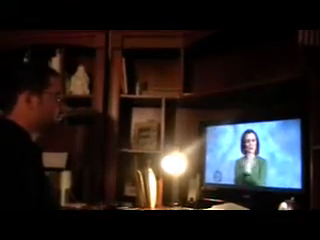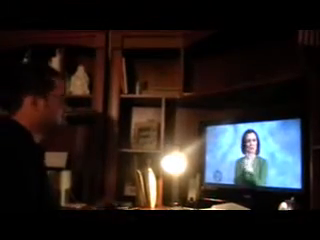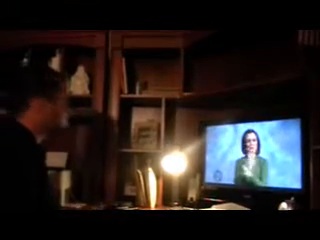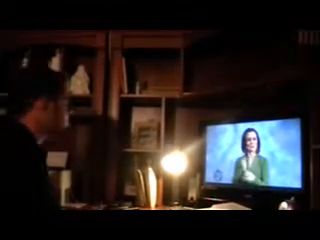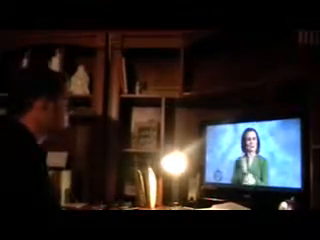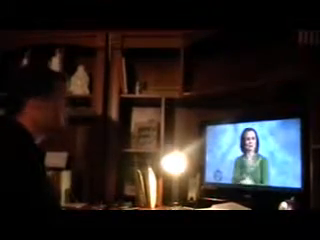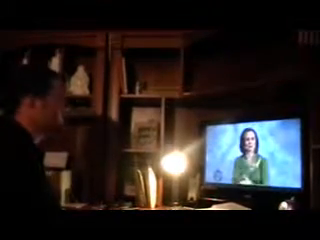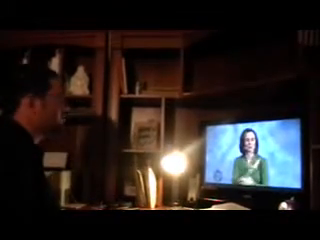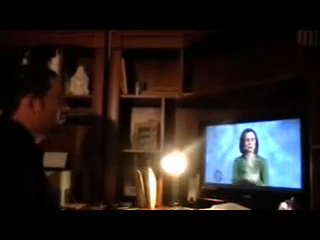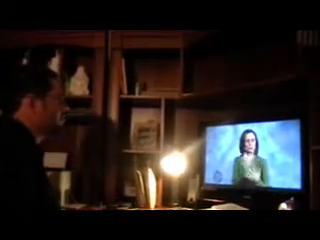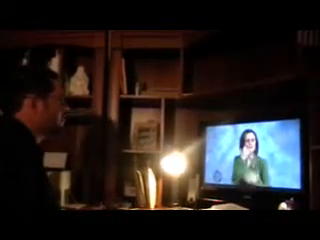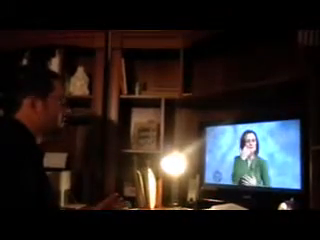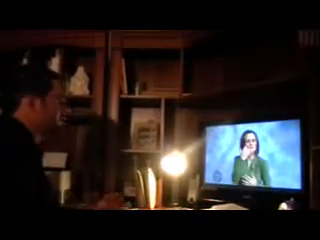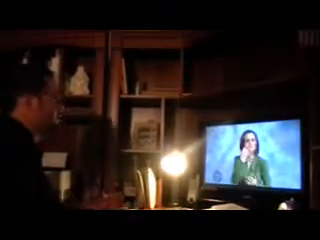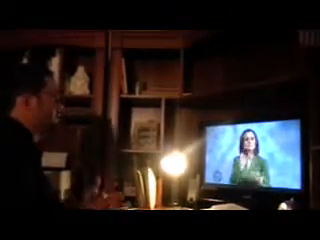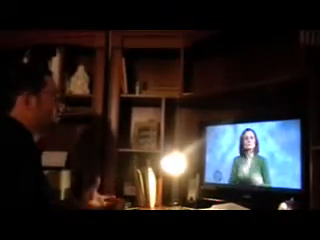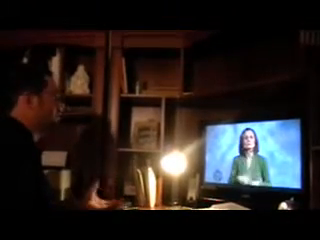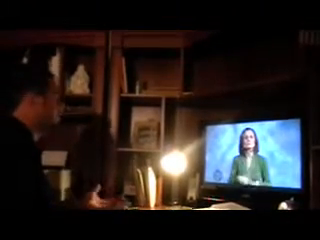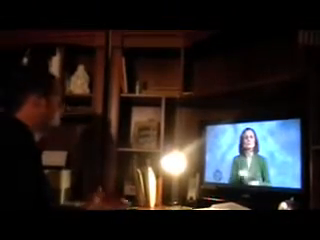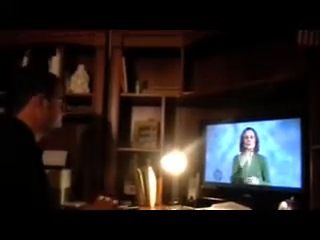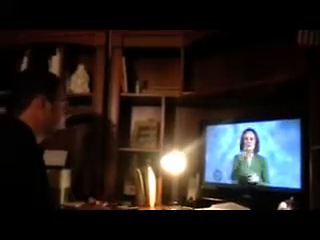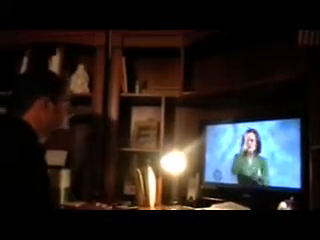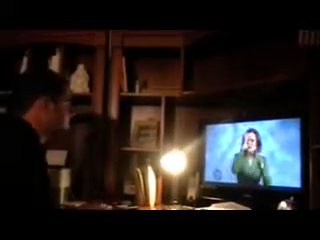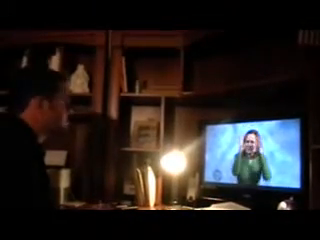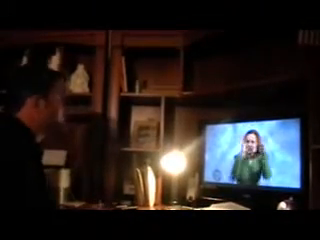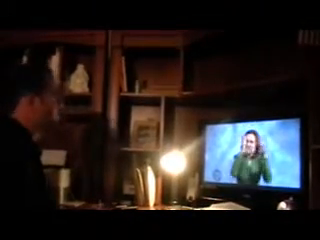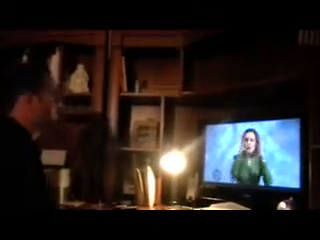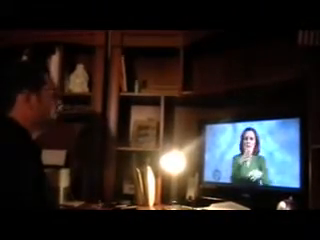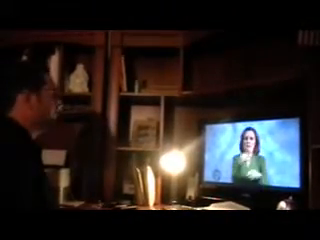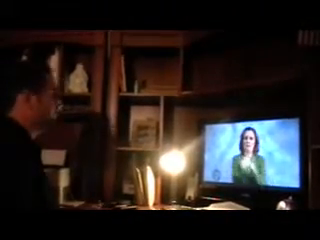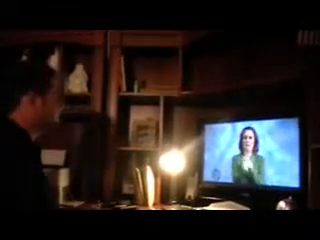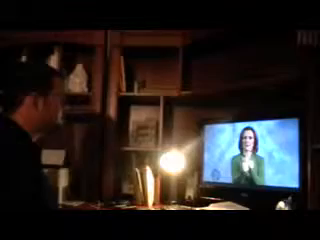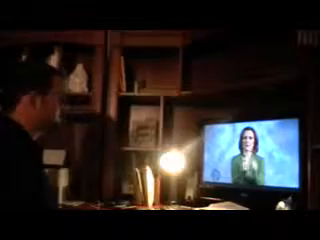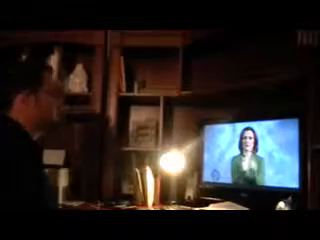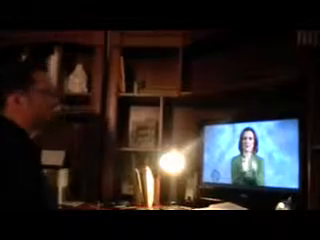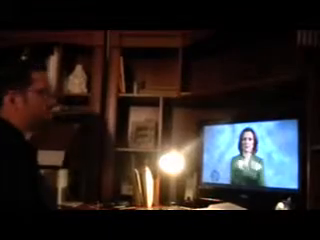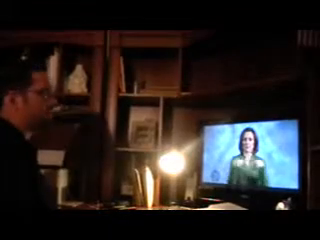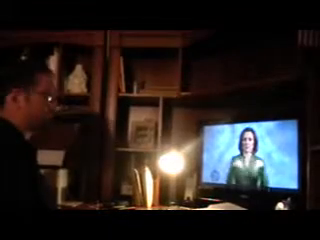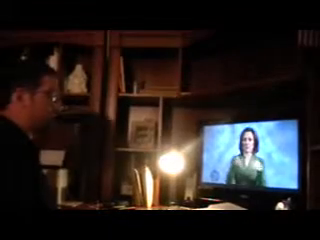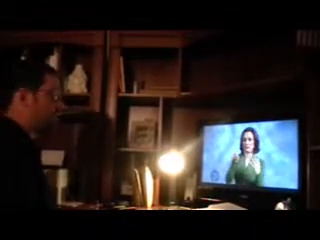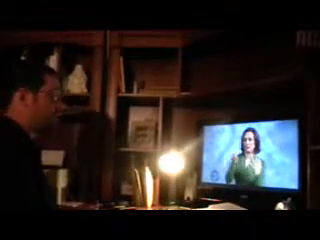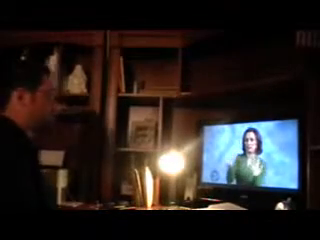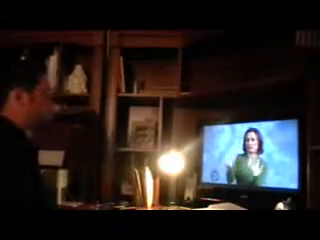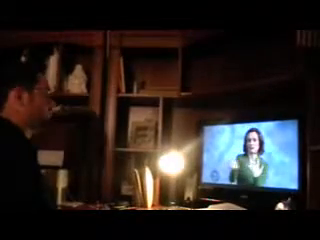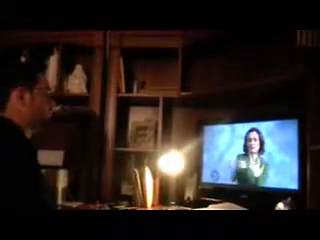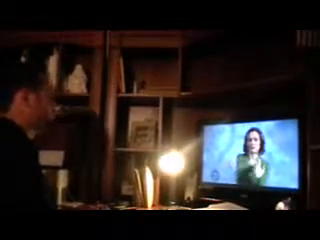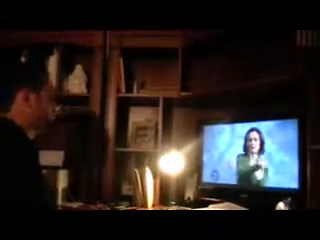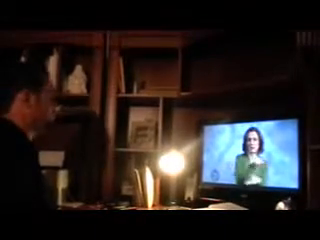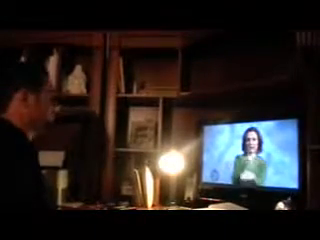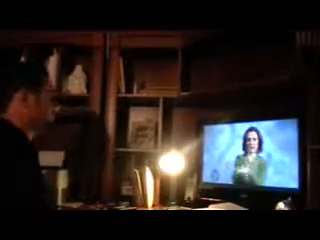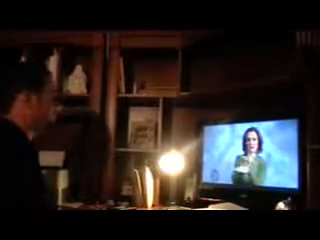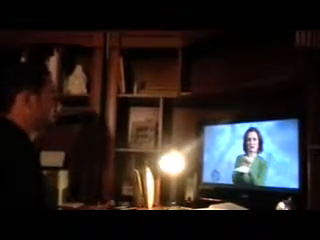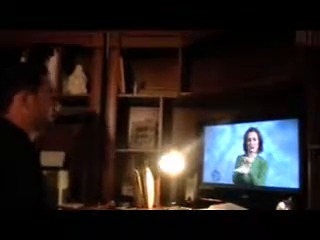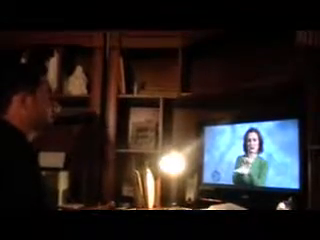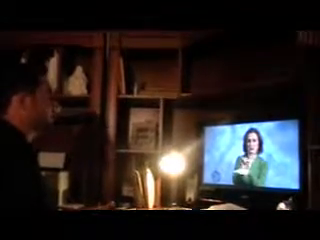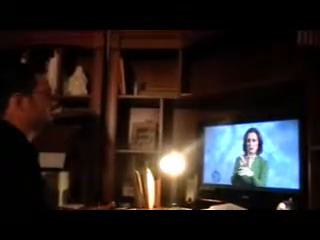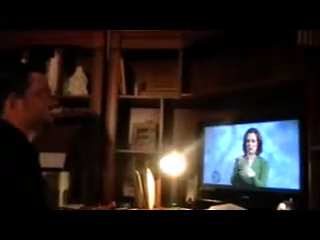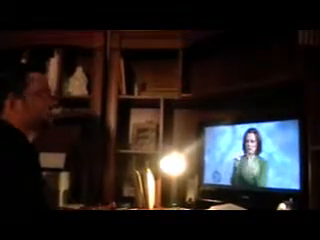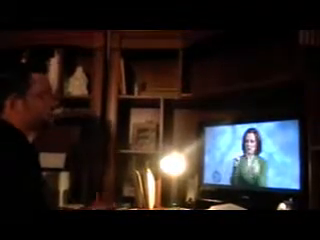we can just use our services and just call different, you with different phones. The innovation and just think, also the competition for marketing and selling, you know, the